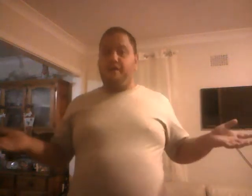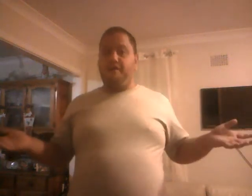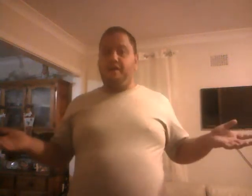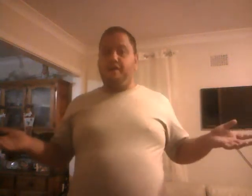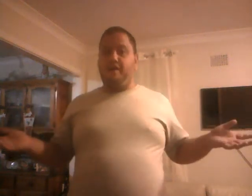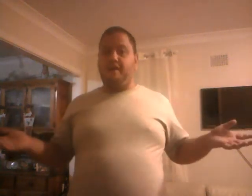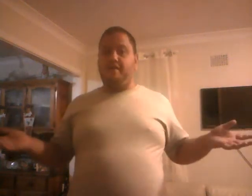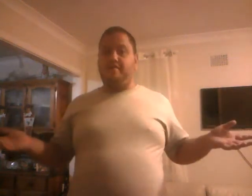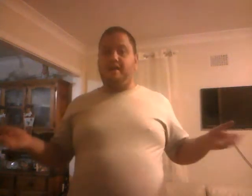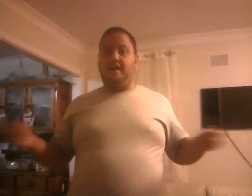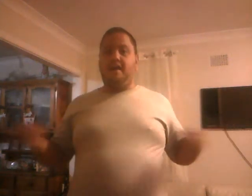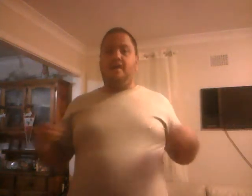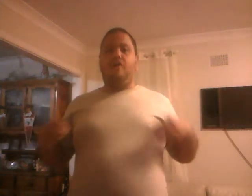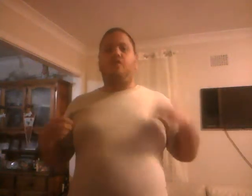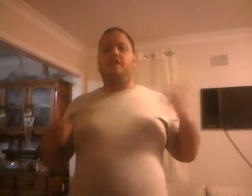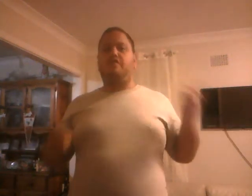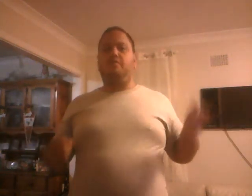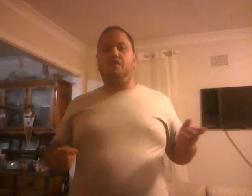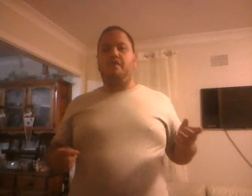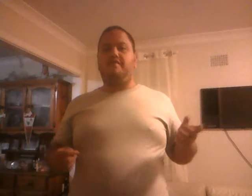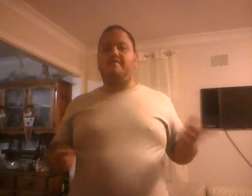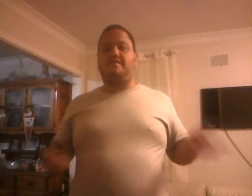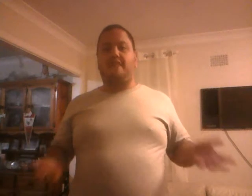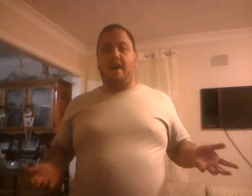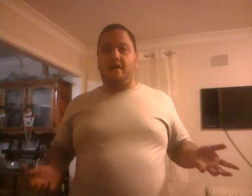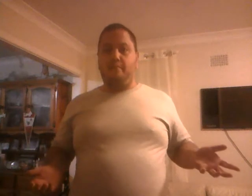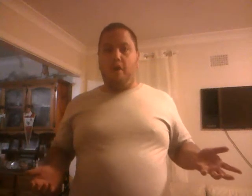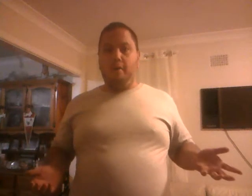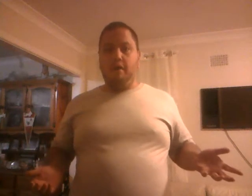we all know, it is the, crescent, moon and star mob.